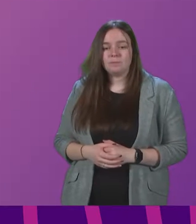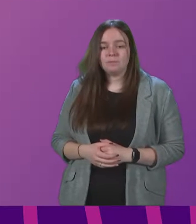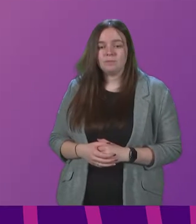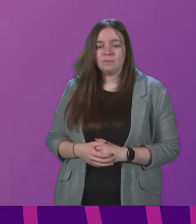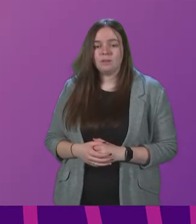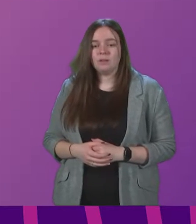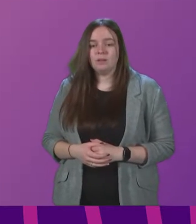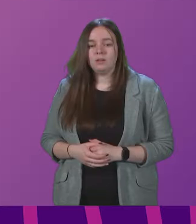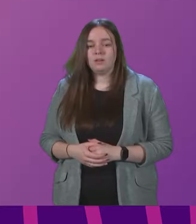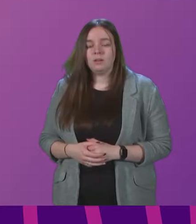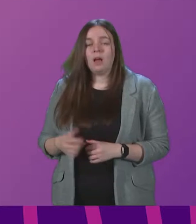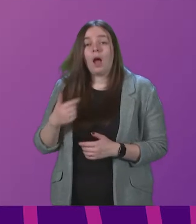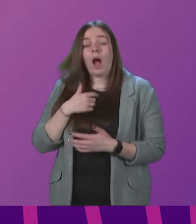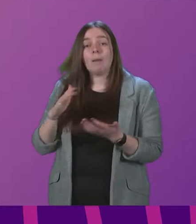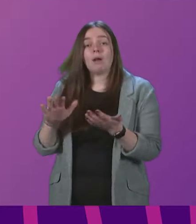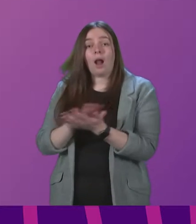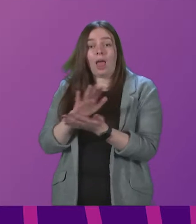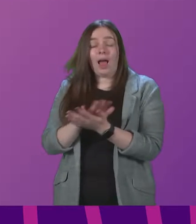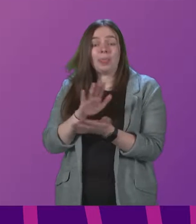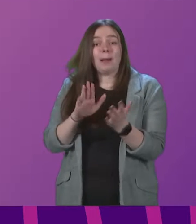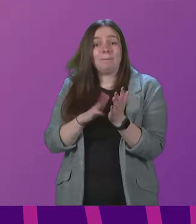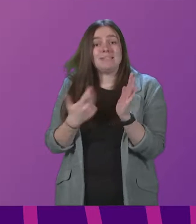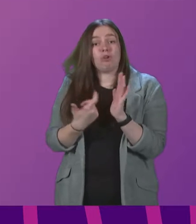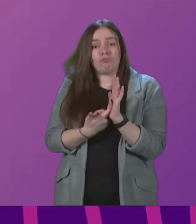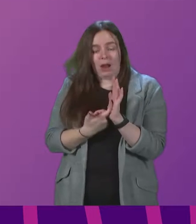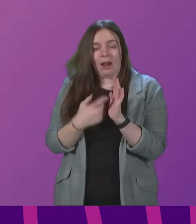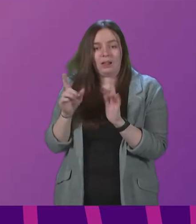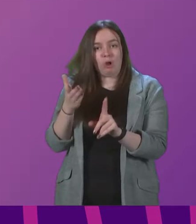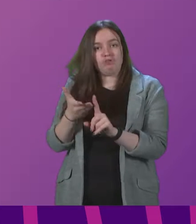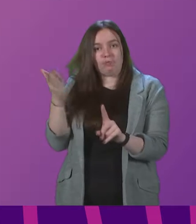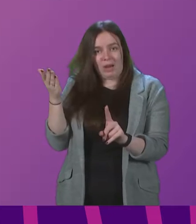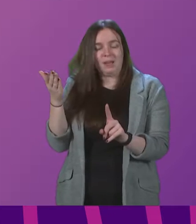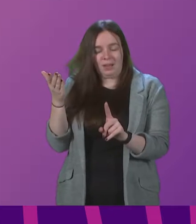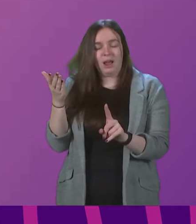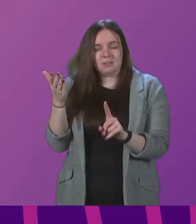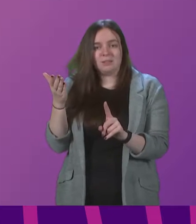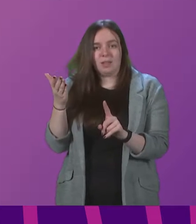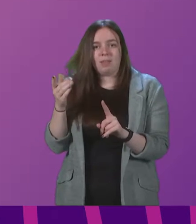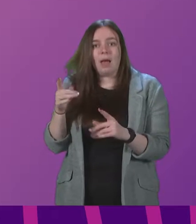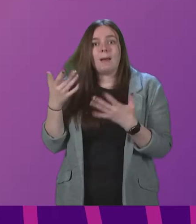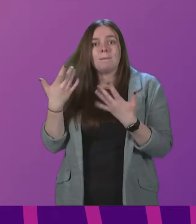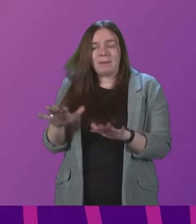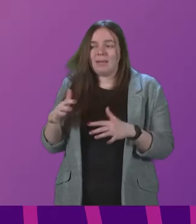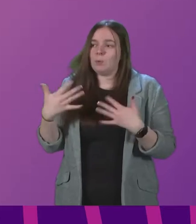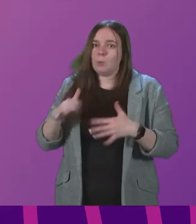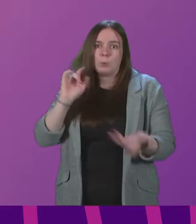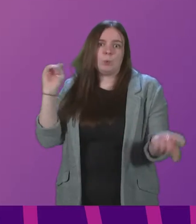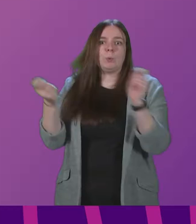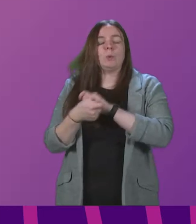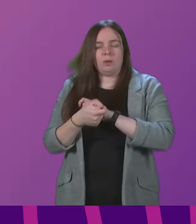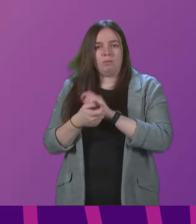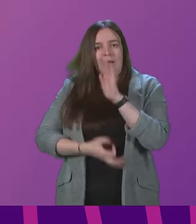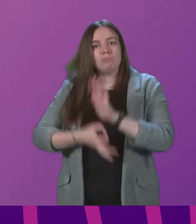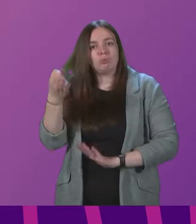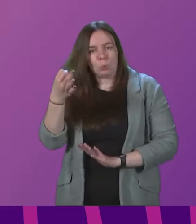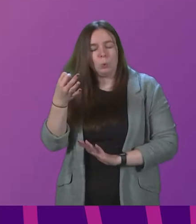Well, I'm glad that Mr Rowley recognises that there has been a massive change here and an